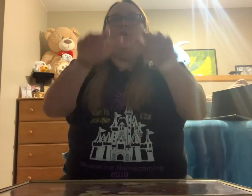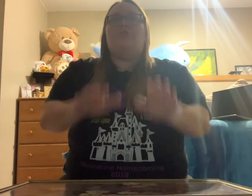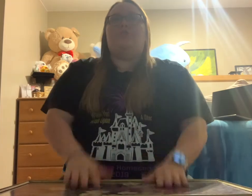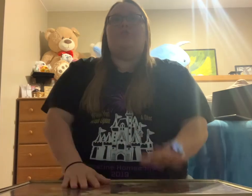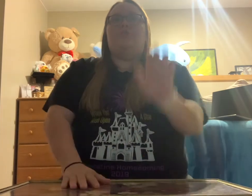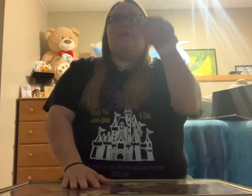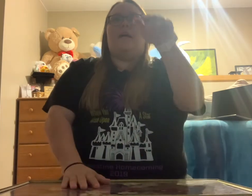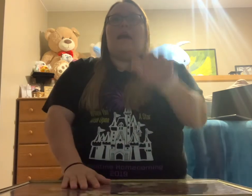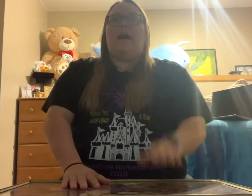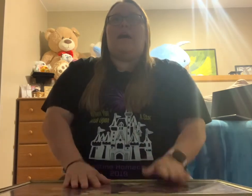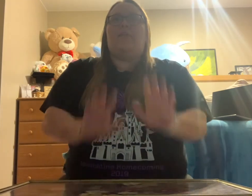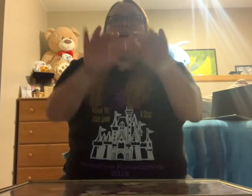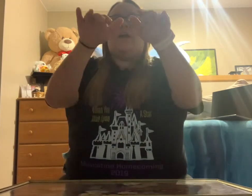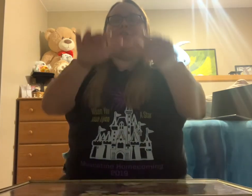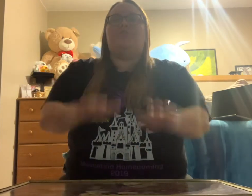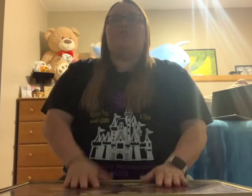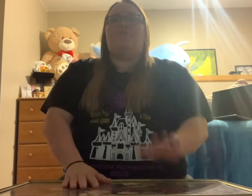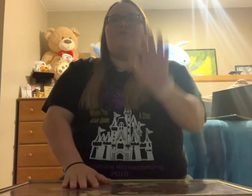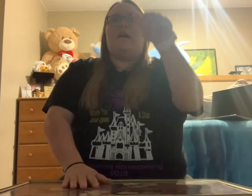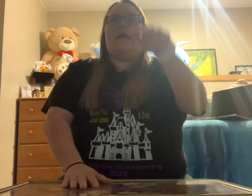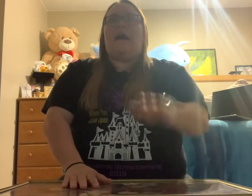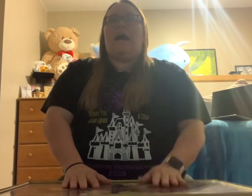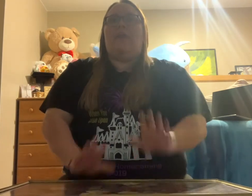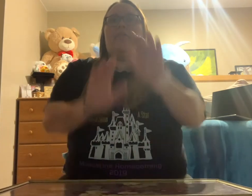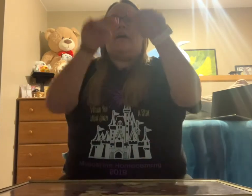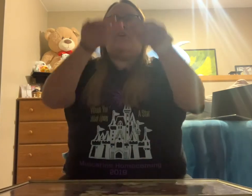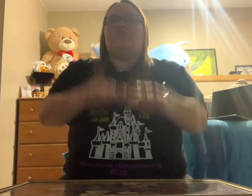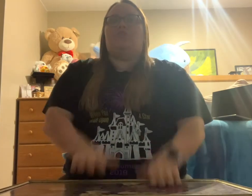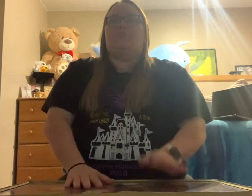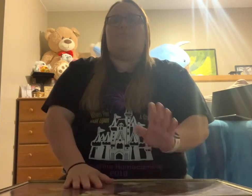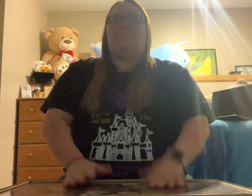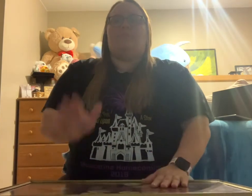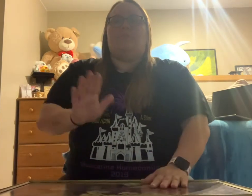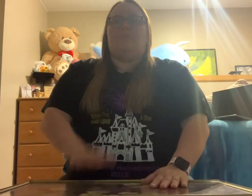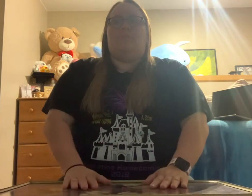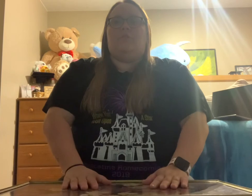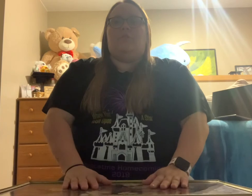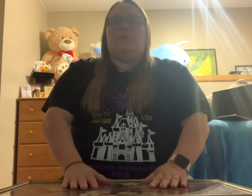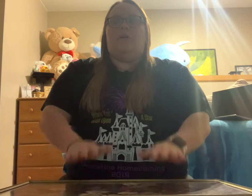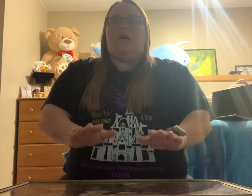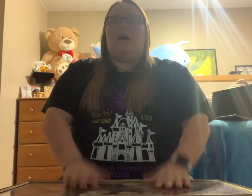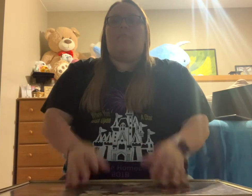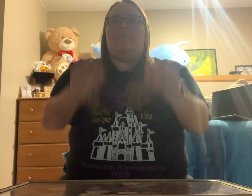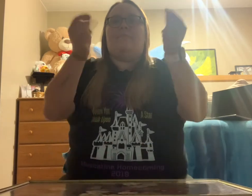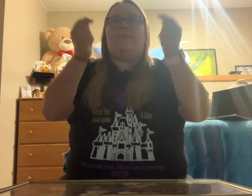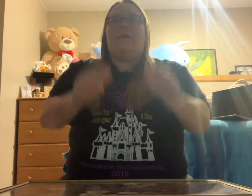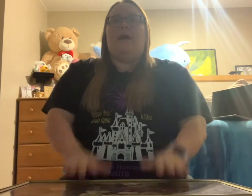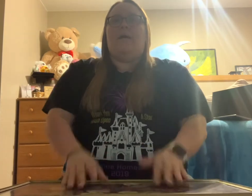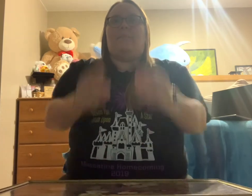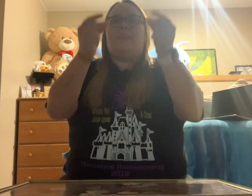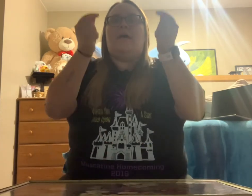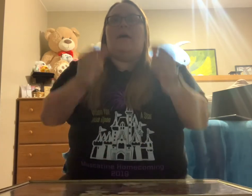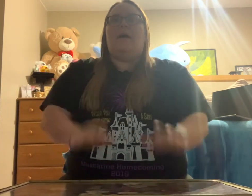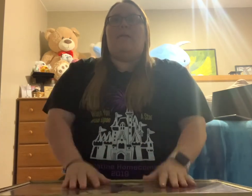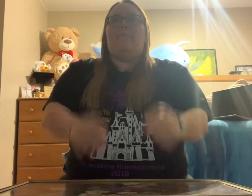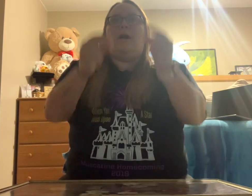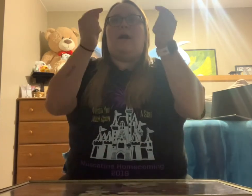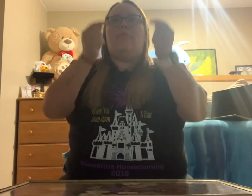shoot, right out of there, shoot right out of there, shoot. Up, up, up on the